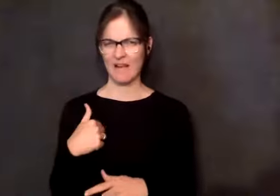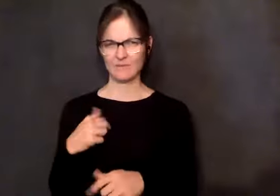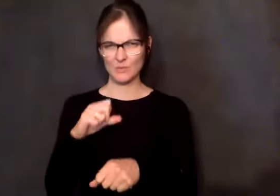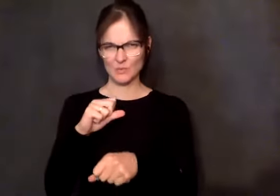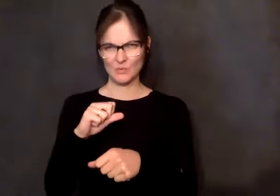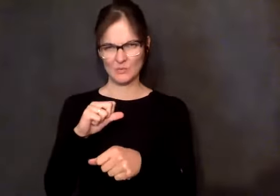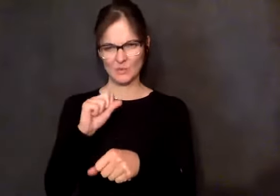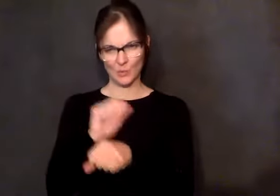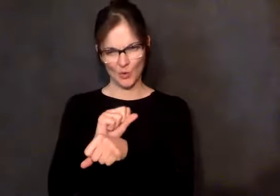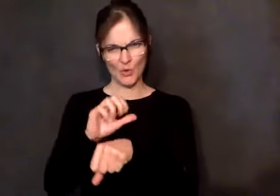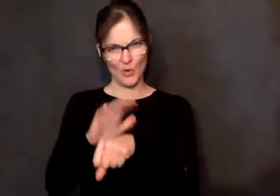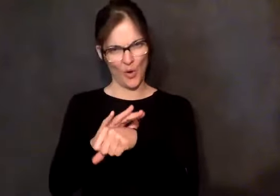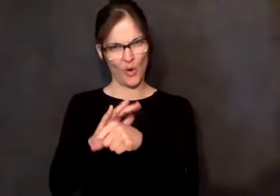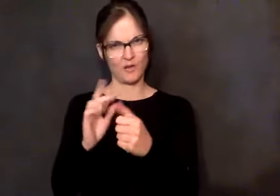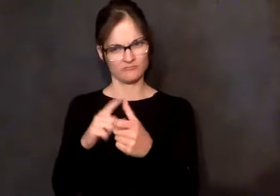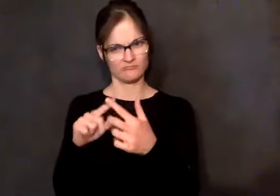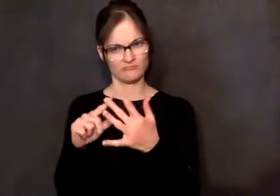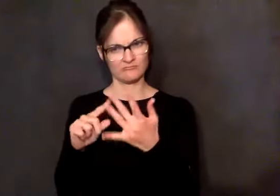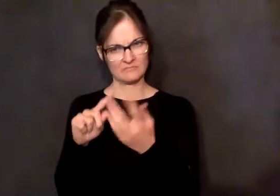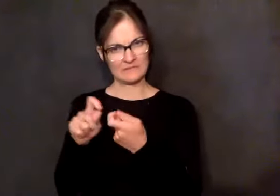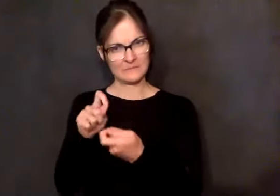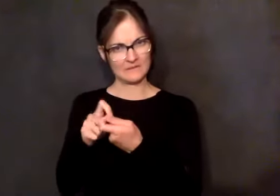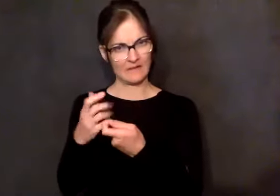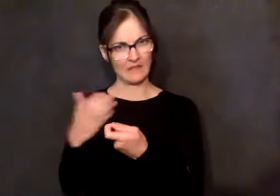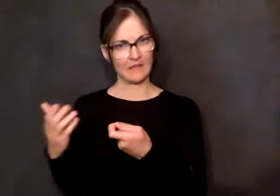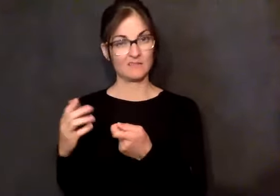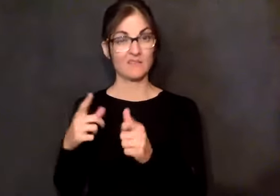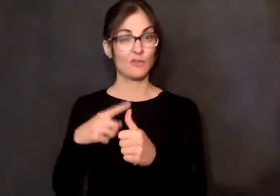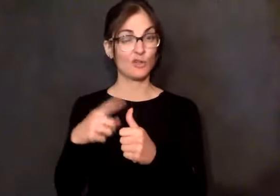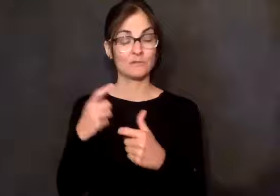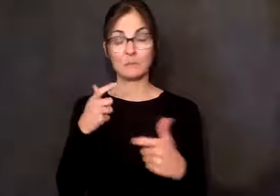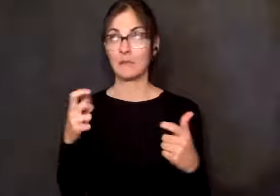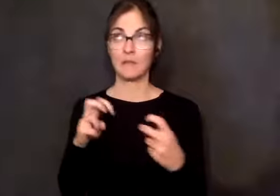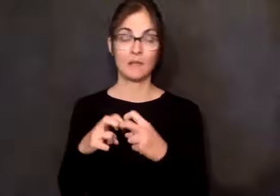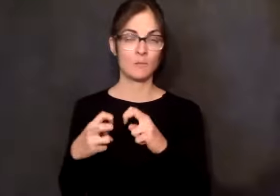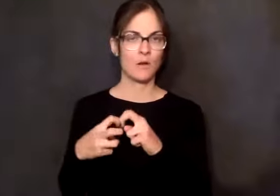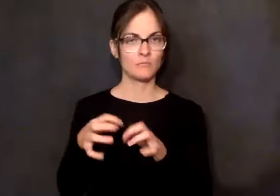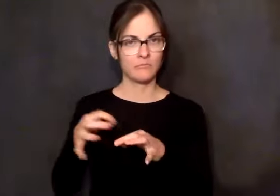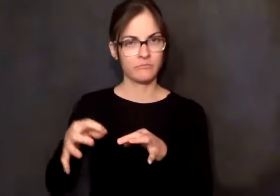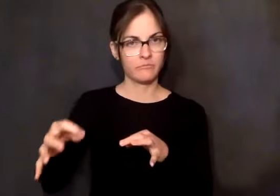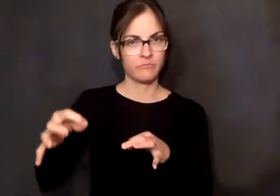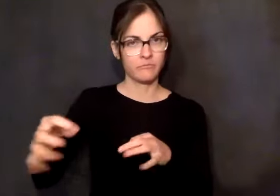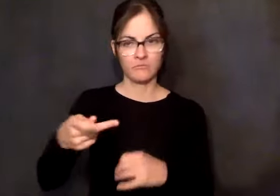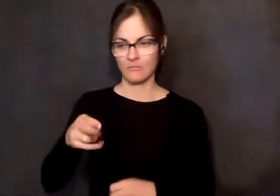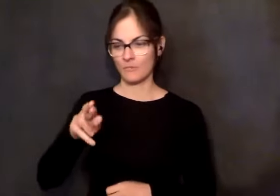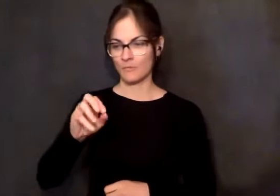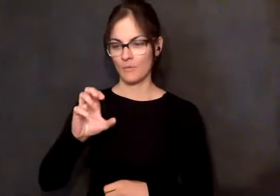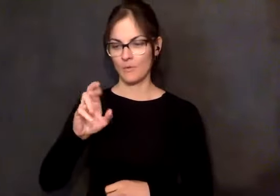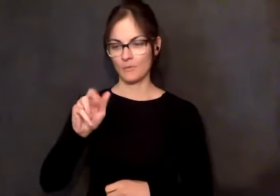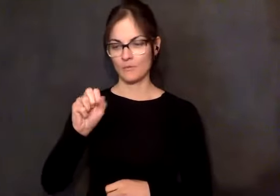I had never seen anyone quite have it developed as an art like Rick did. I remember one time